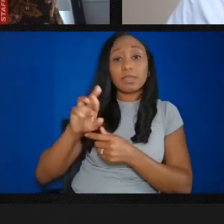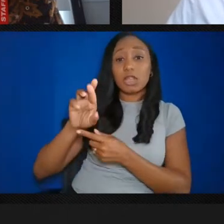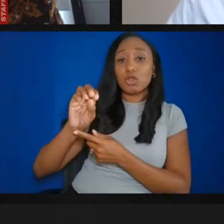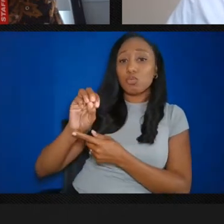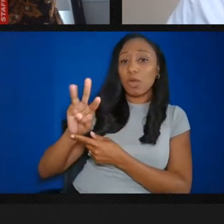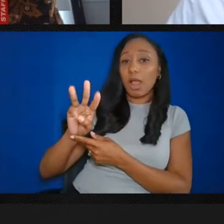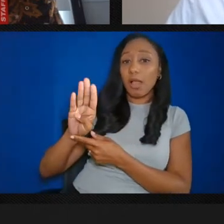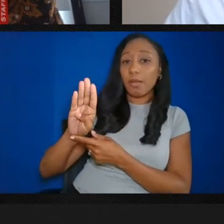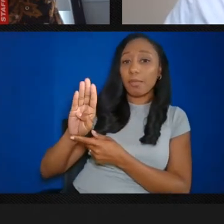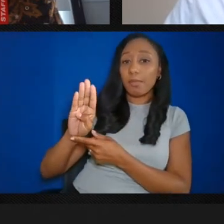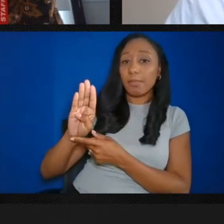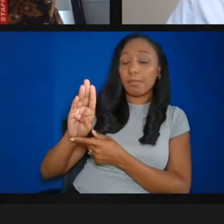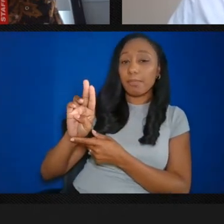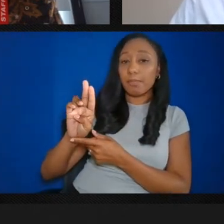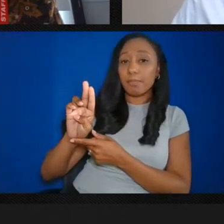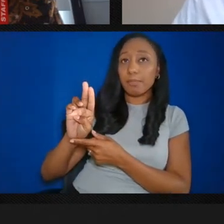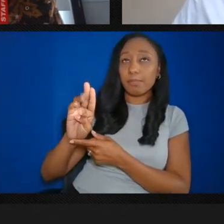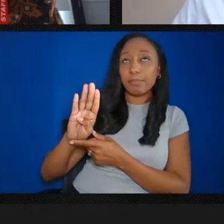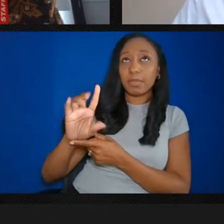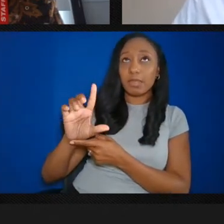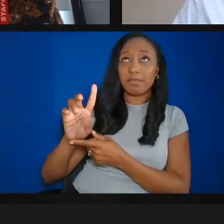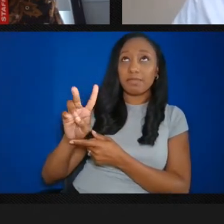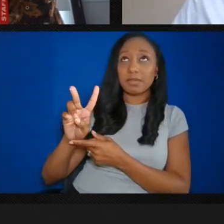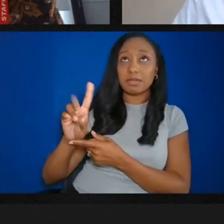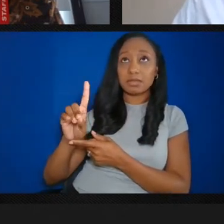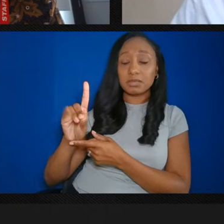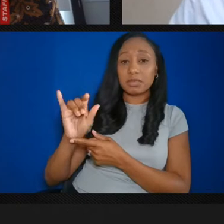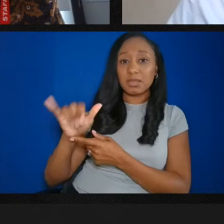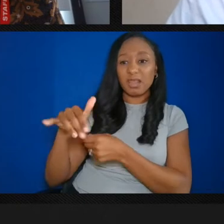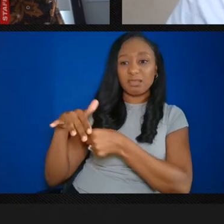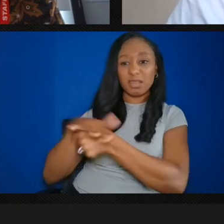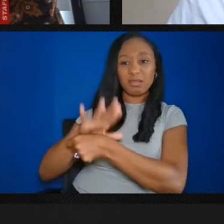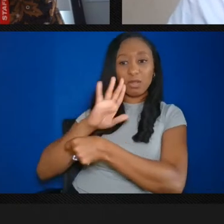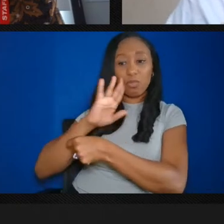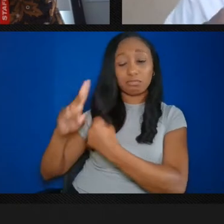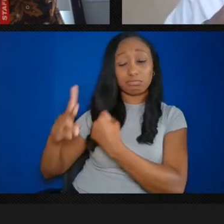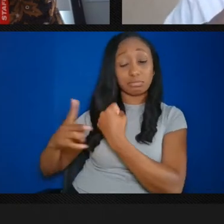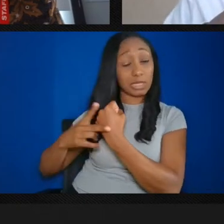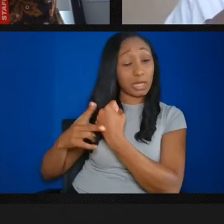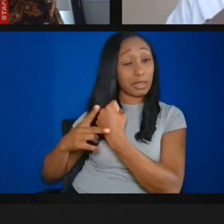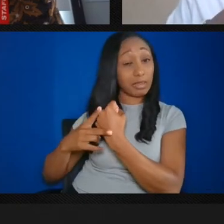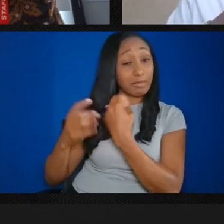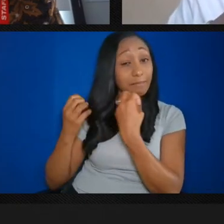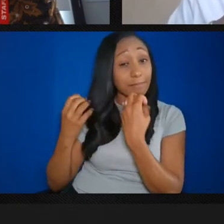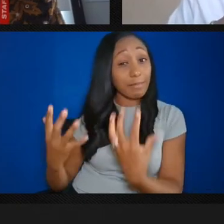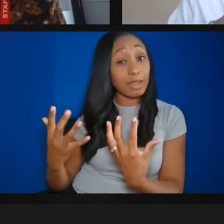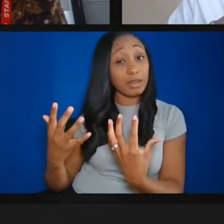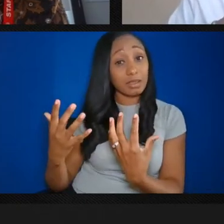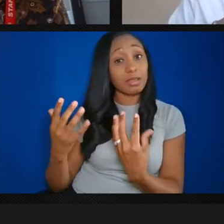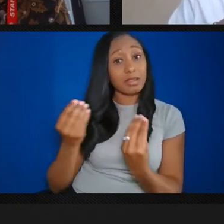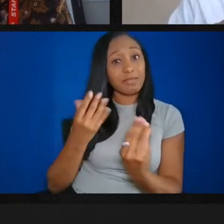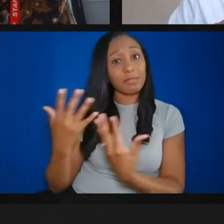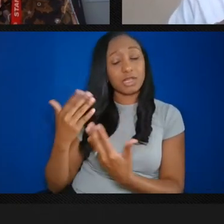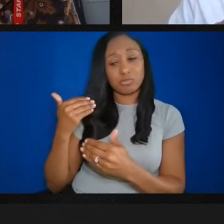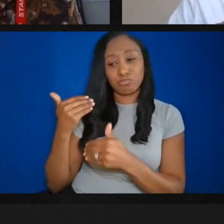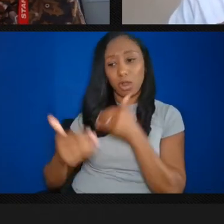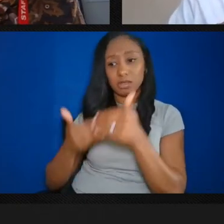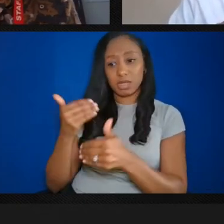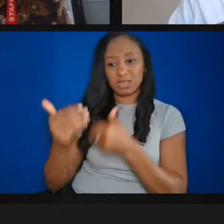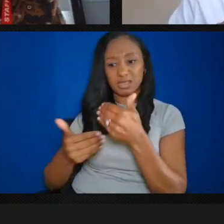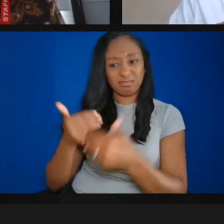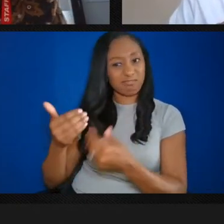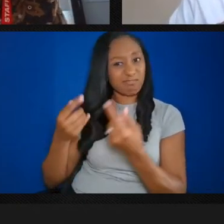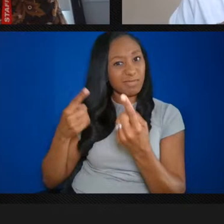the Hall of Records, Maryland State Archives, is where the processing is taking place. And